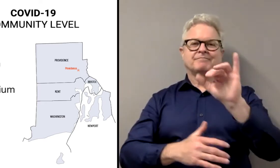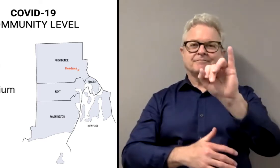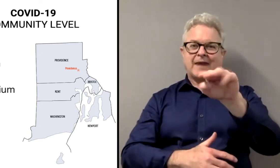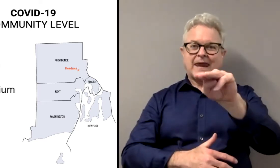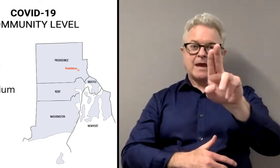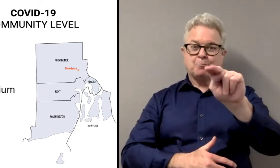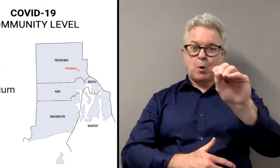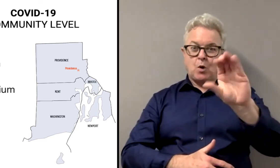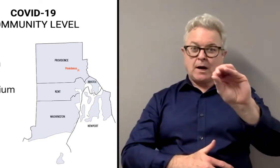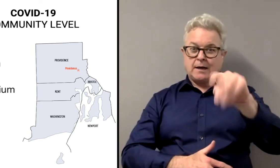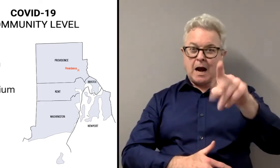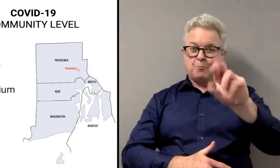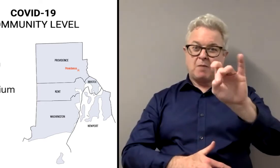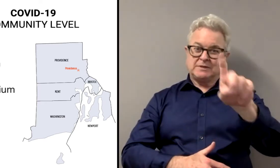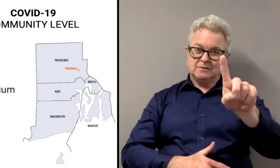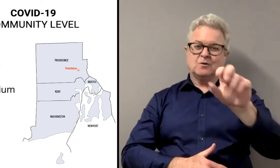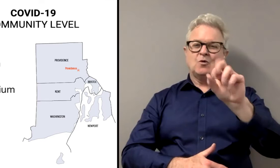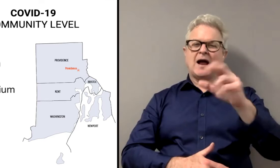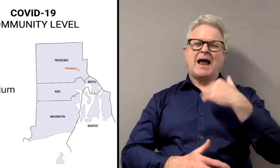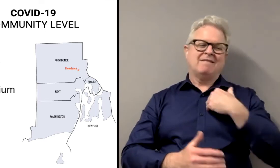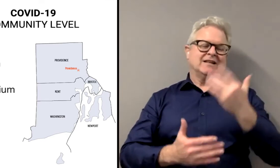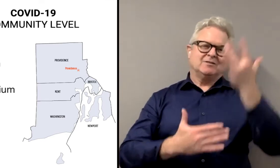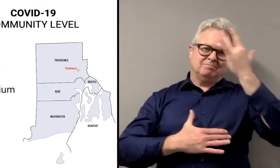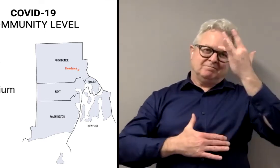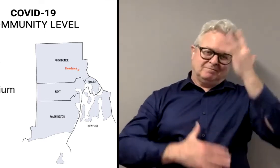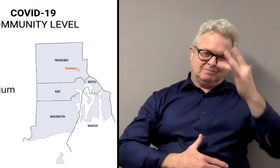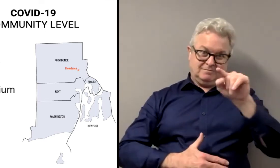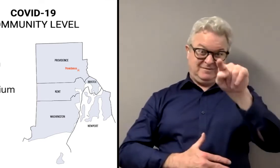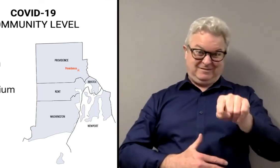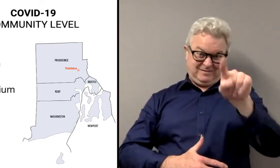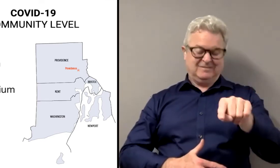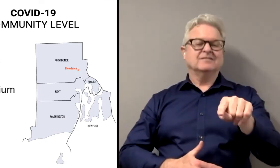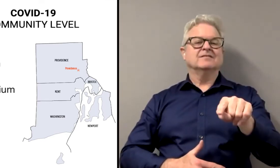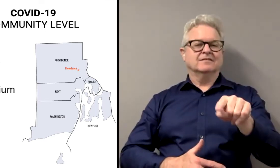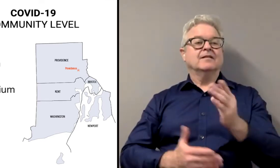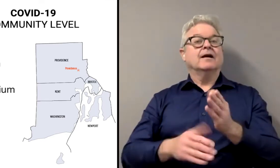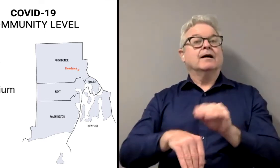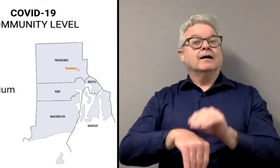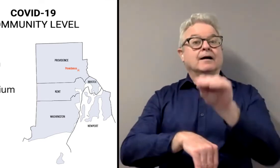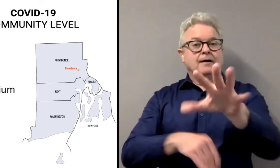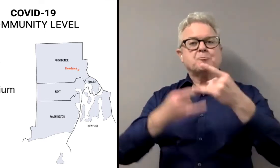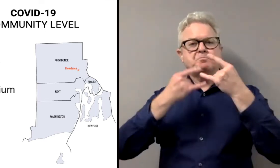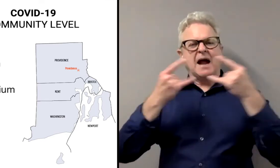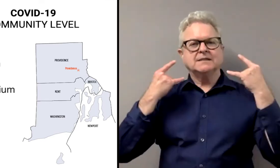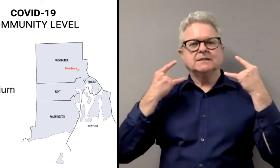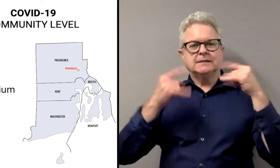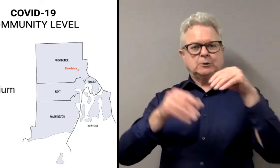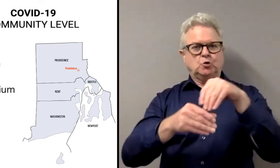are sick or maybe perhaps maybe immunocompromised or have underlying illnesses and so forth, it is